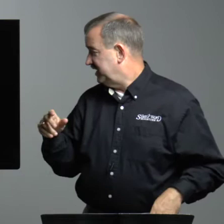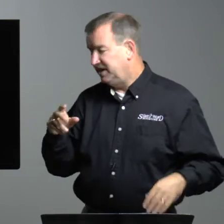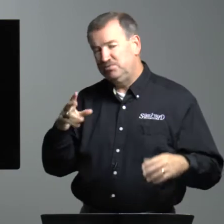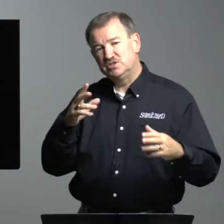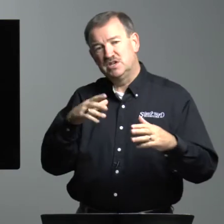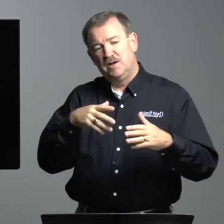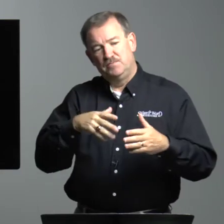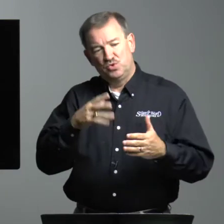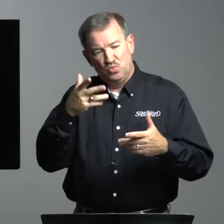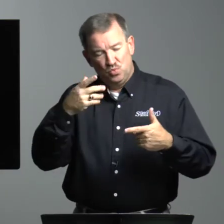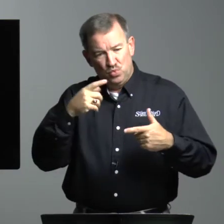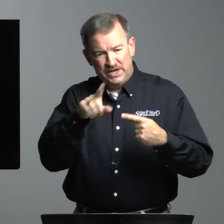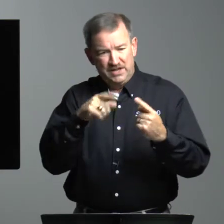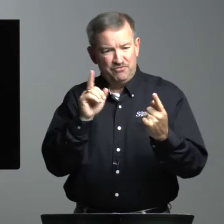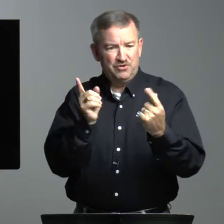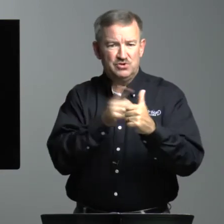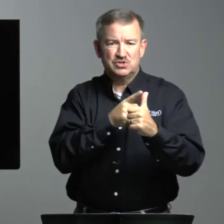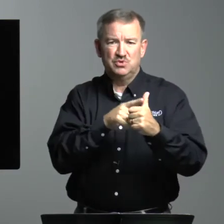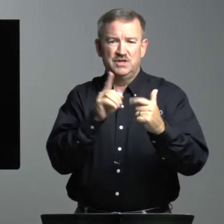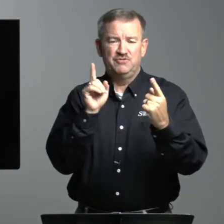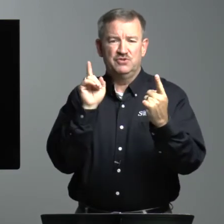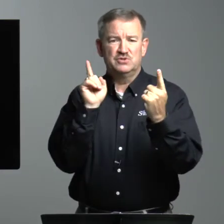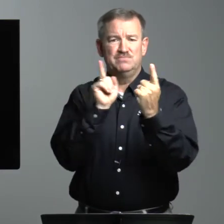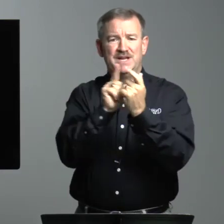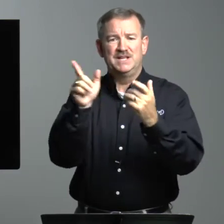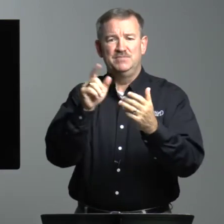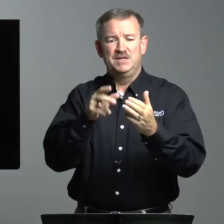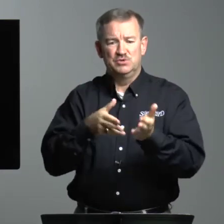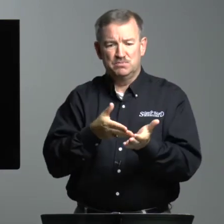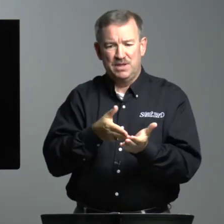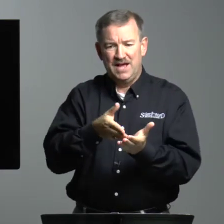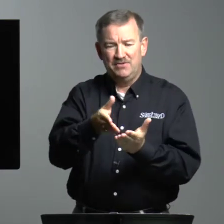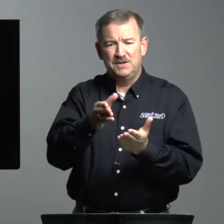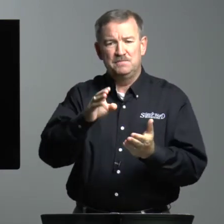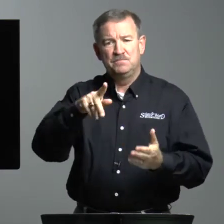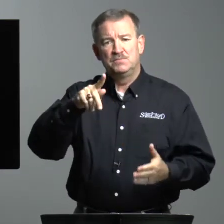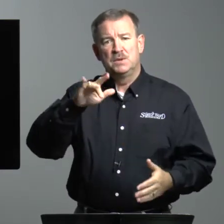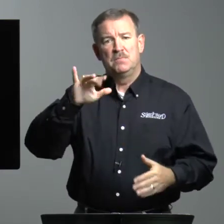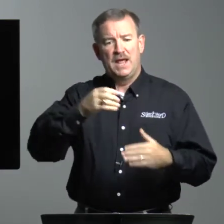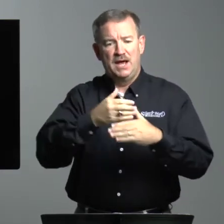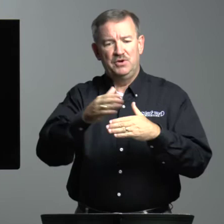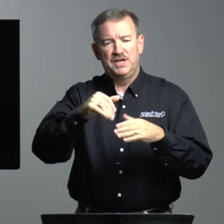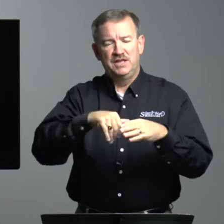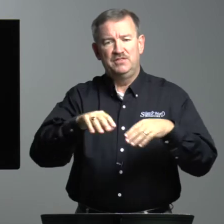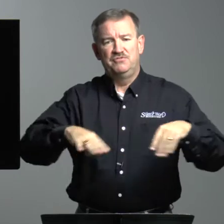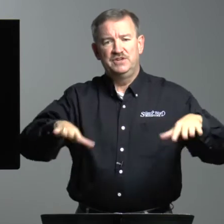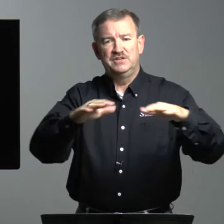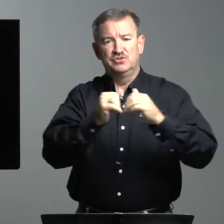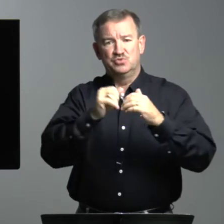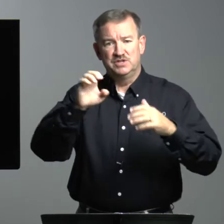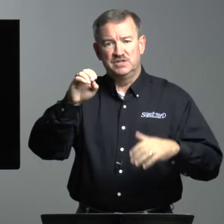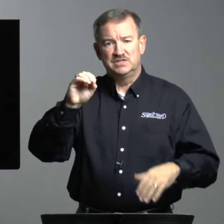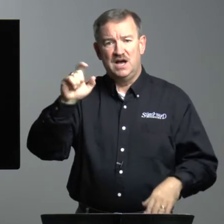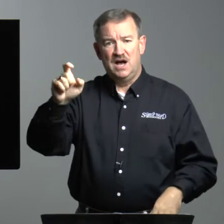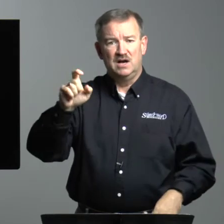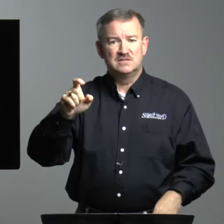he was, when he first, when he first met him, he was plowing, plowing in the fields with his ox.